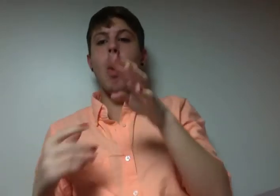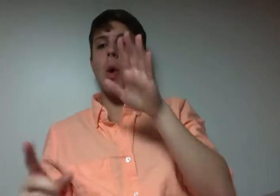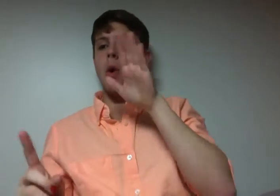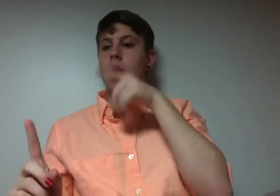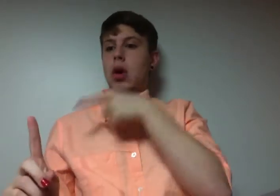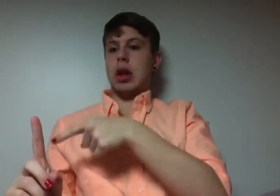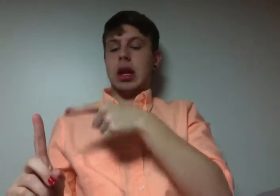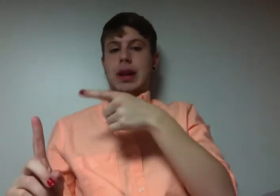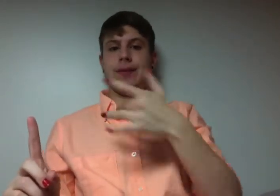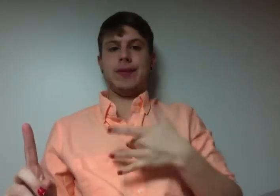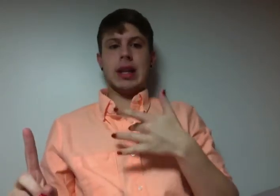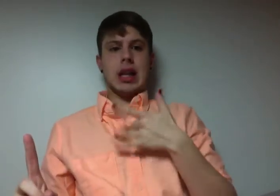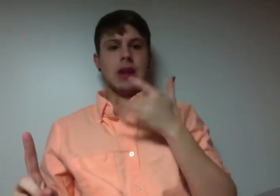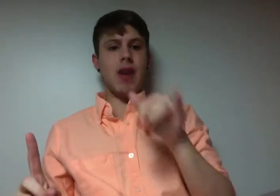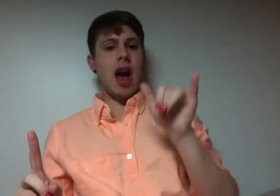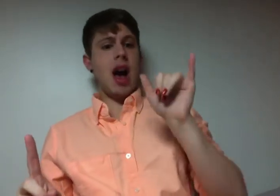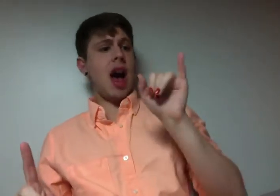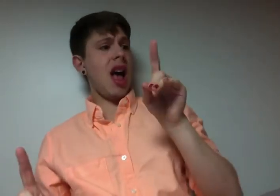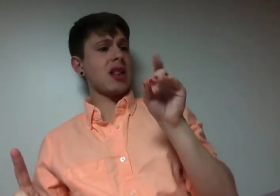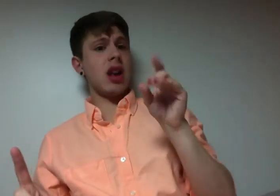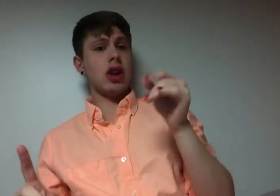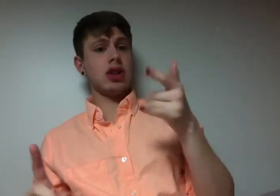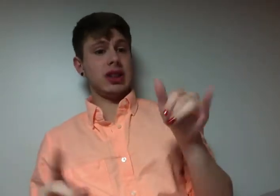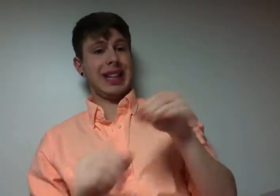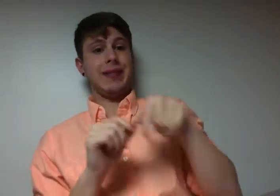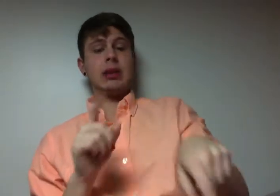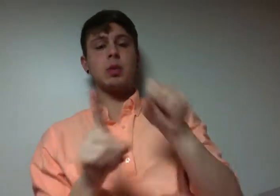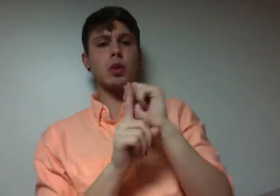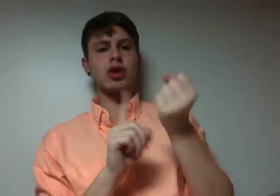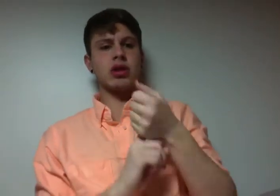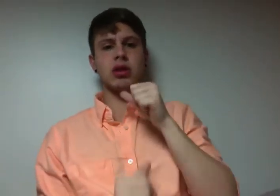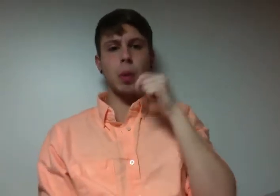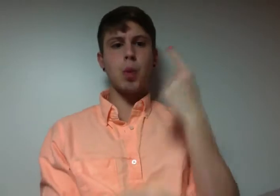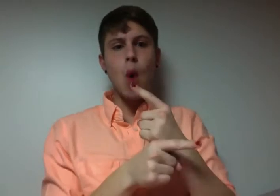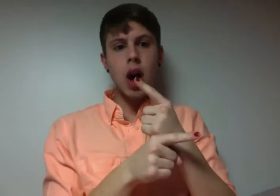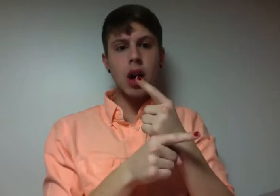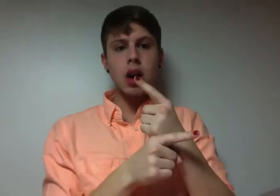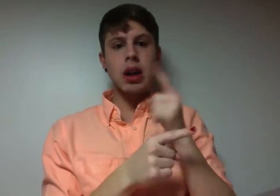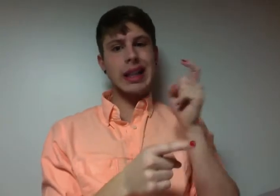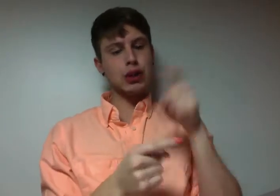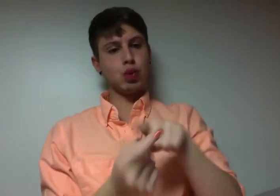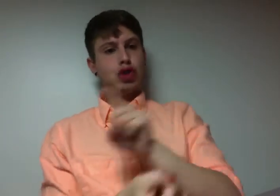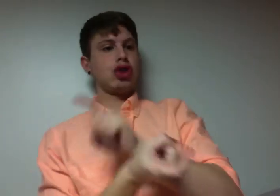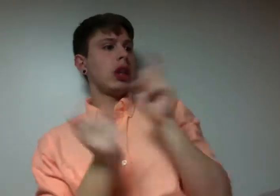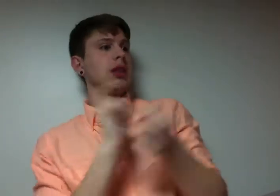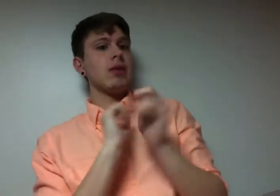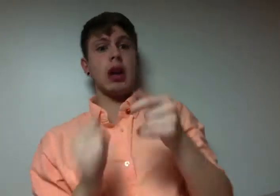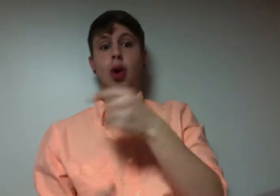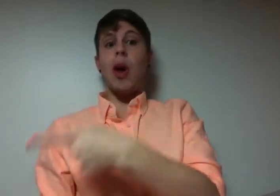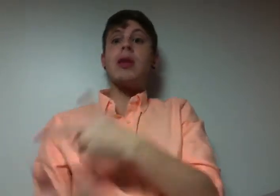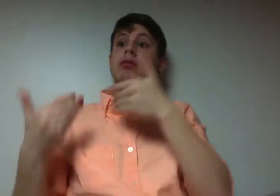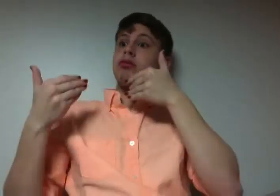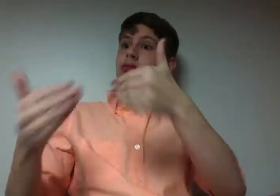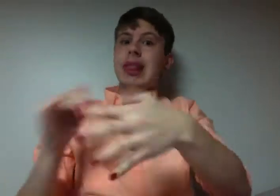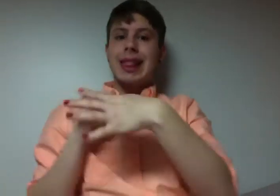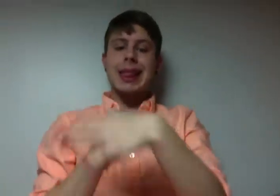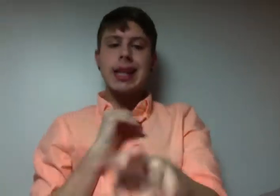I'm gonna pop some tags, only got $20 in my pocket. I'm huntin', lookin' for a comer,